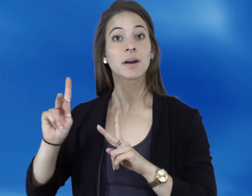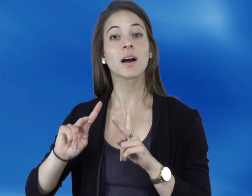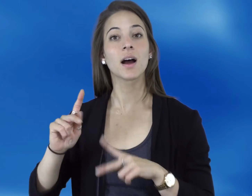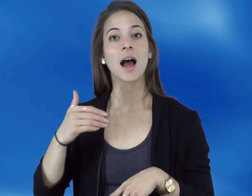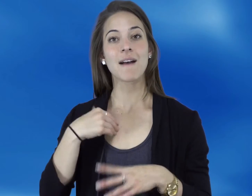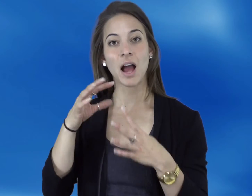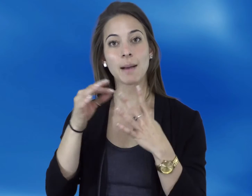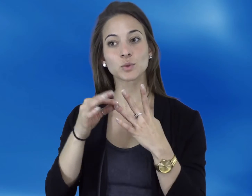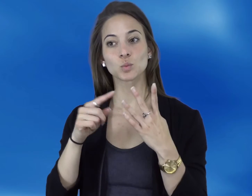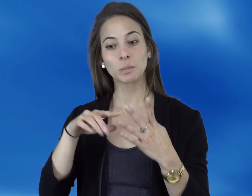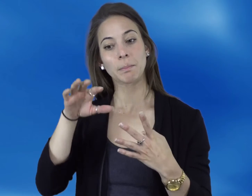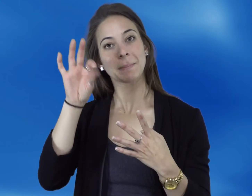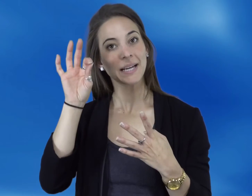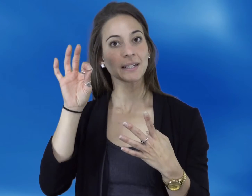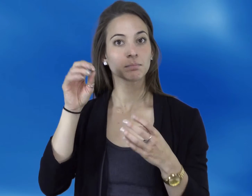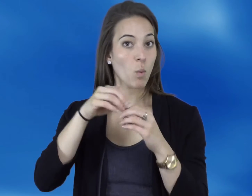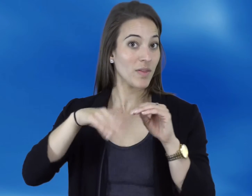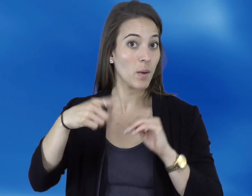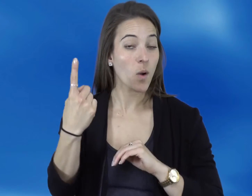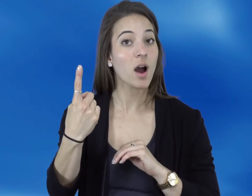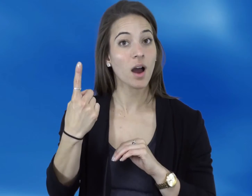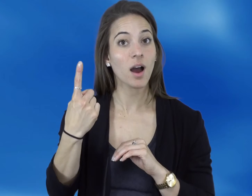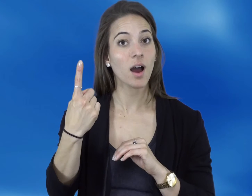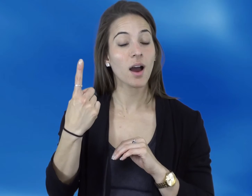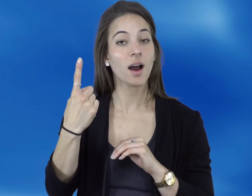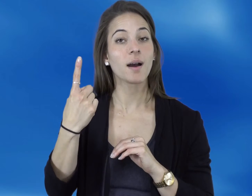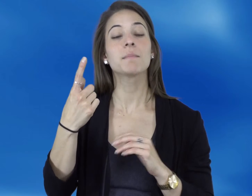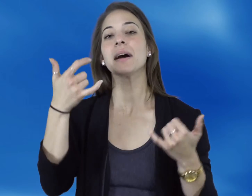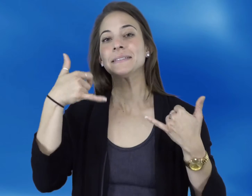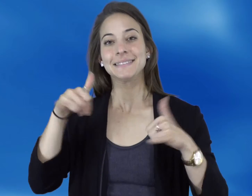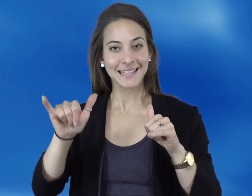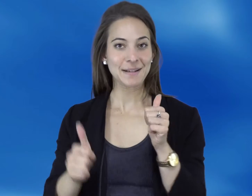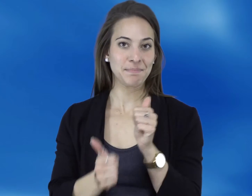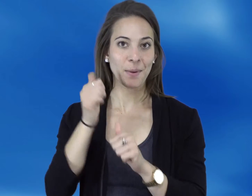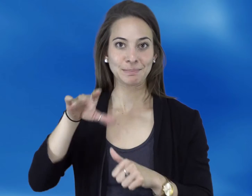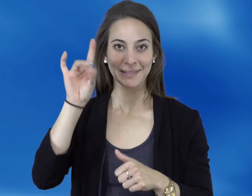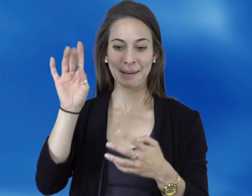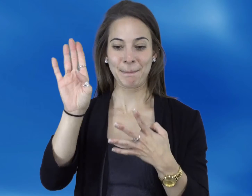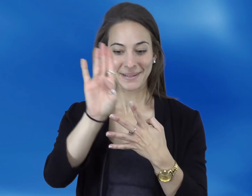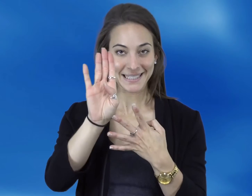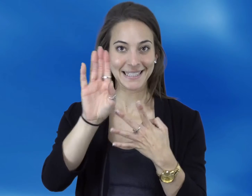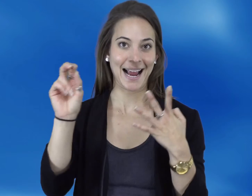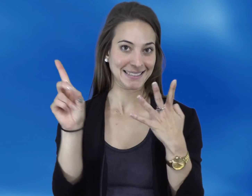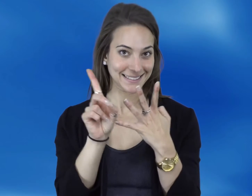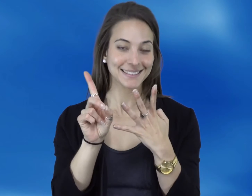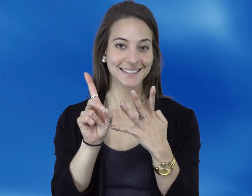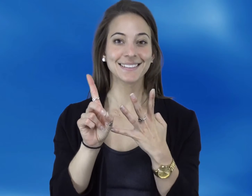For this question, participants were able to pick more than one as their preferred option, and still most picked